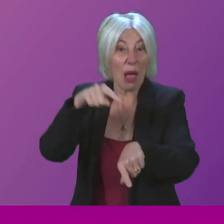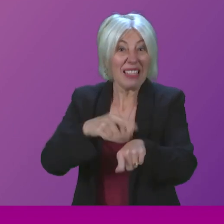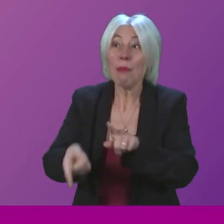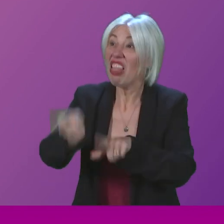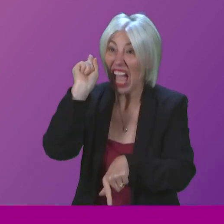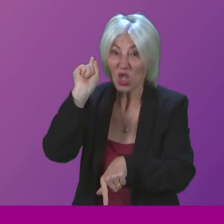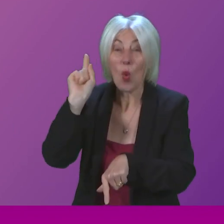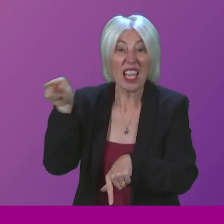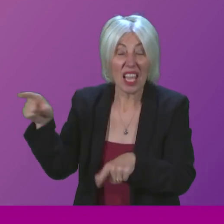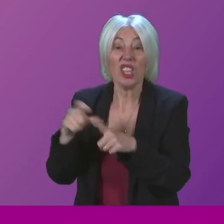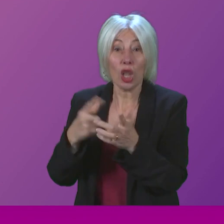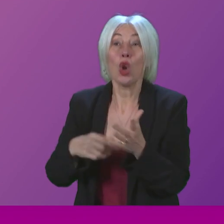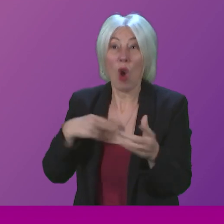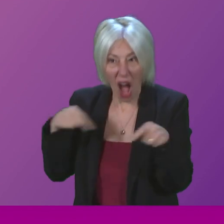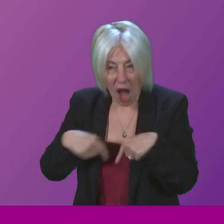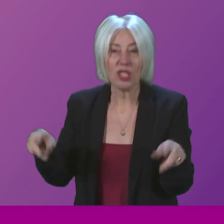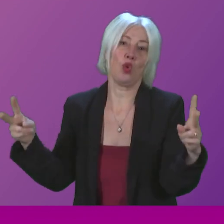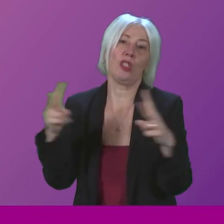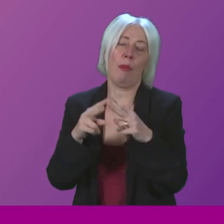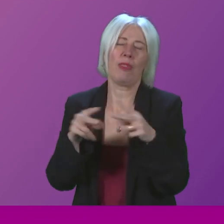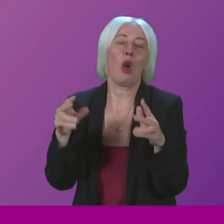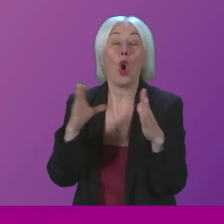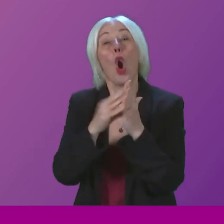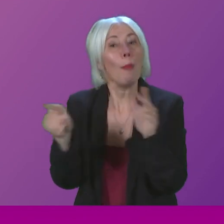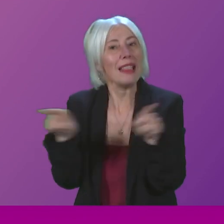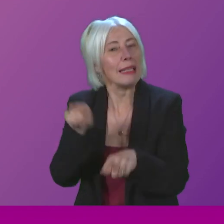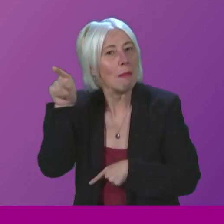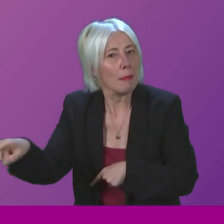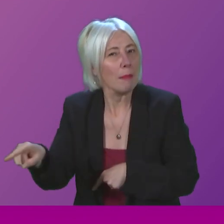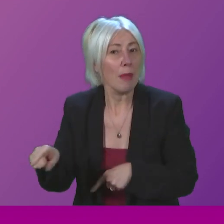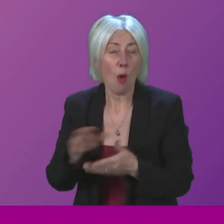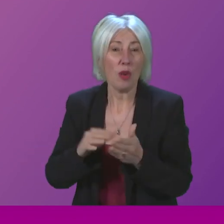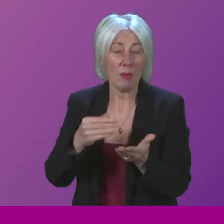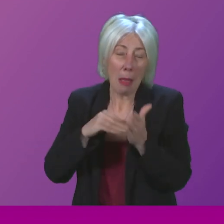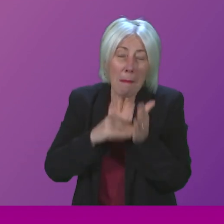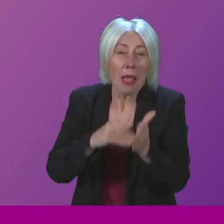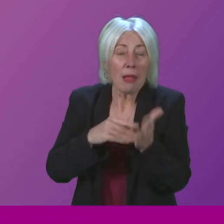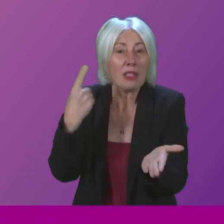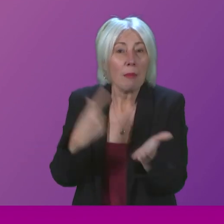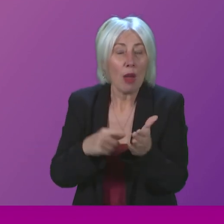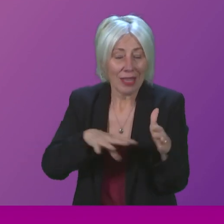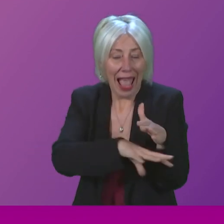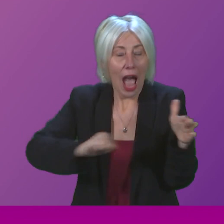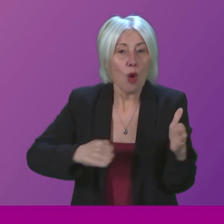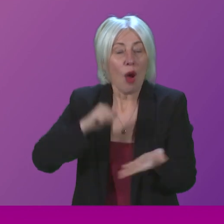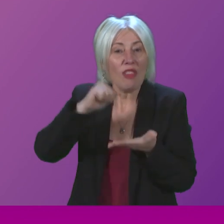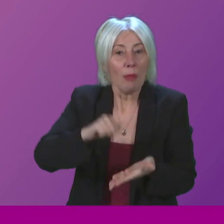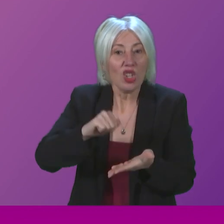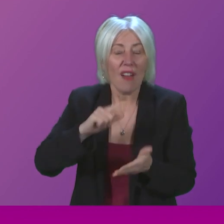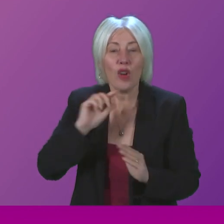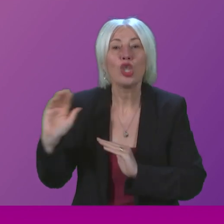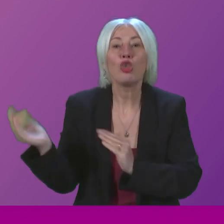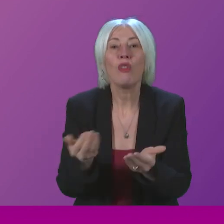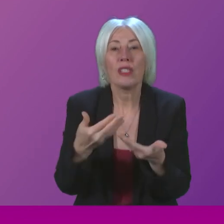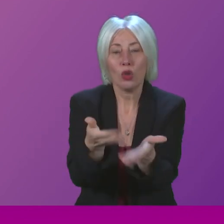this government to emulate, which would have taken millions of pounds out of the budget of our public services.